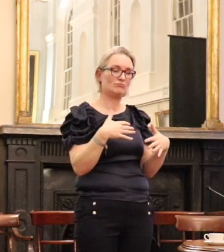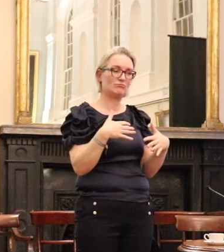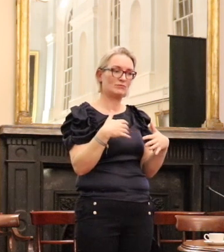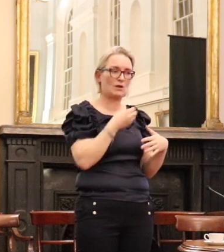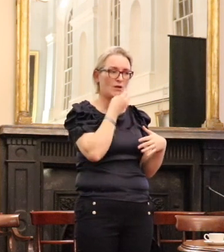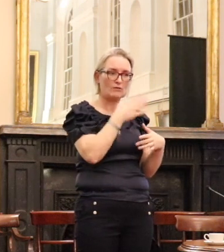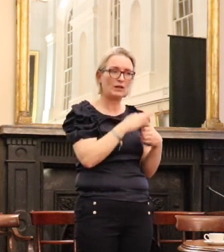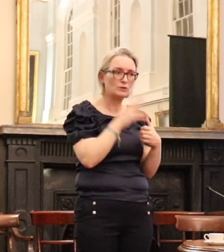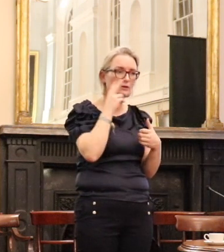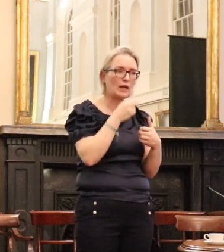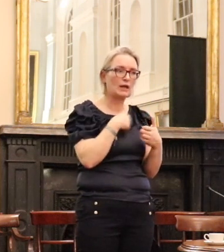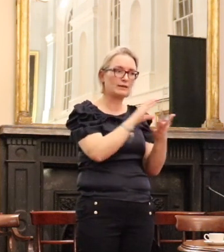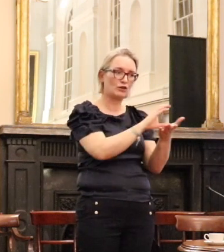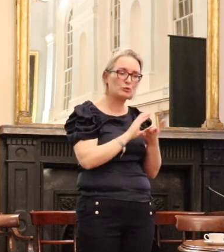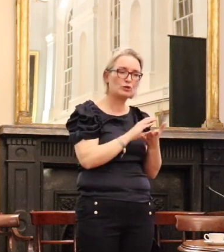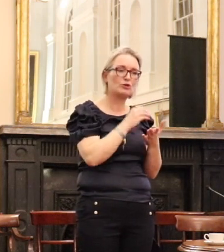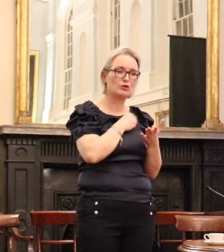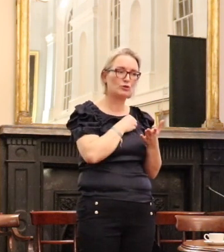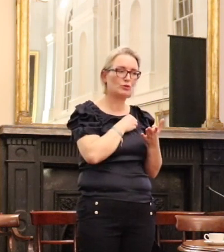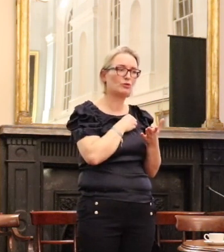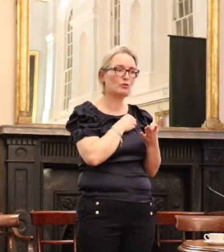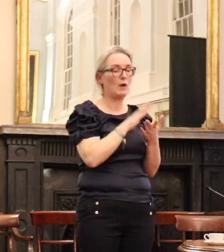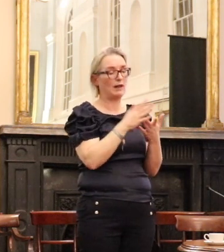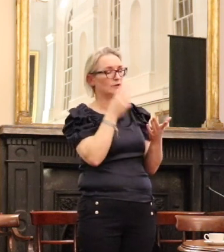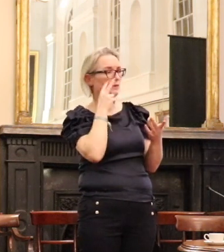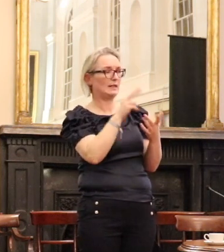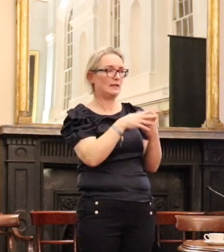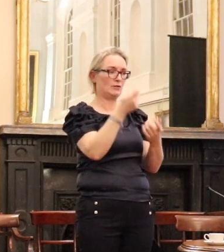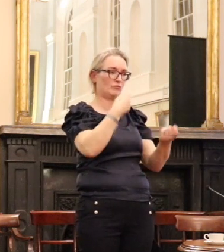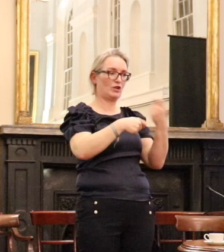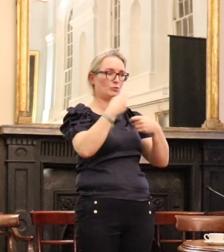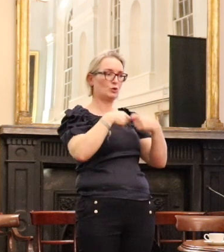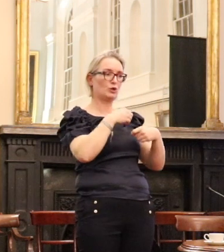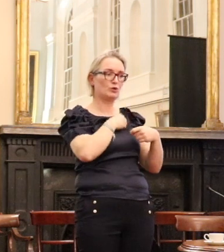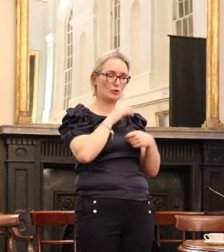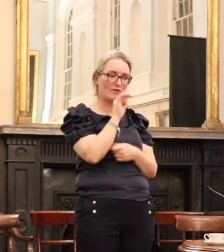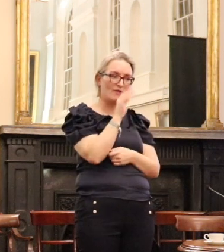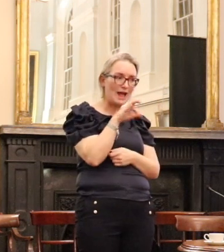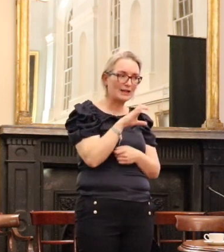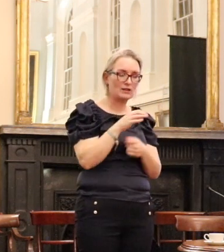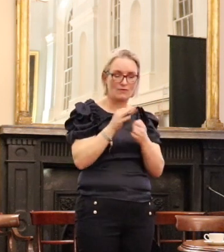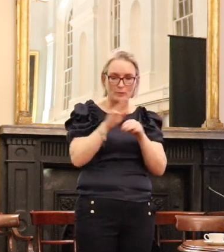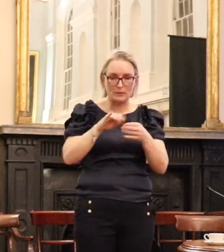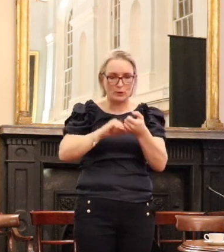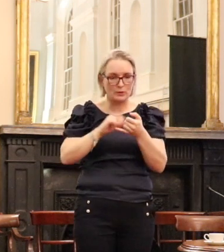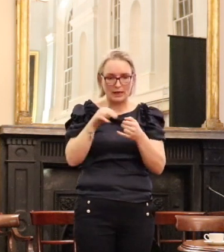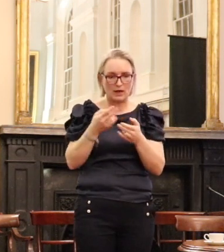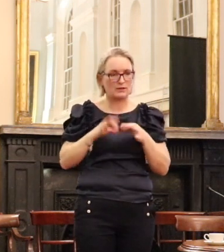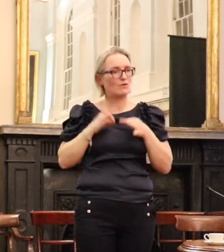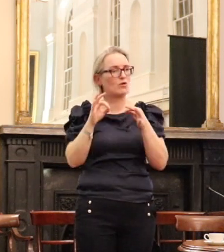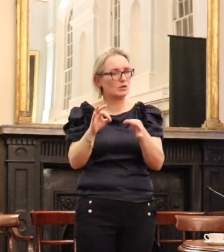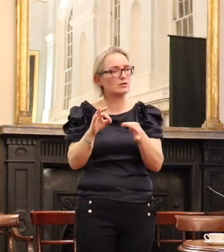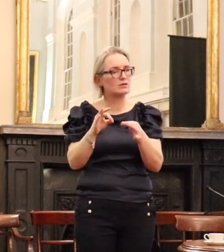contribution on behalf of the profession to meeting the needs of those who cannot afford the services of private practitioners